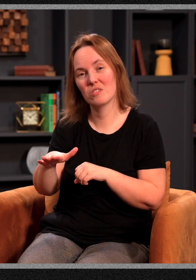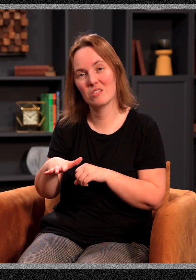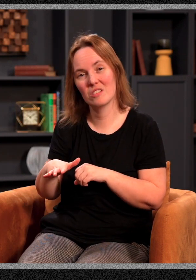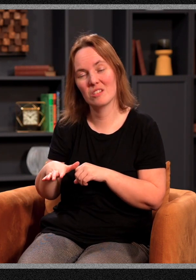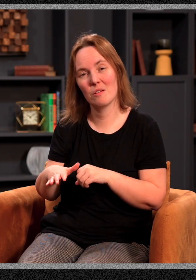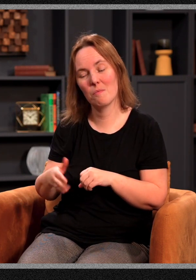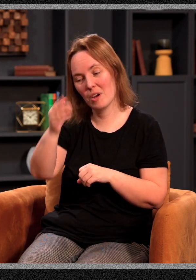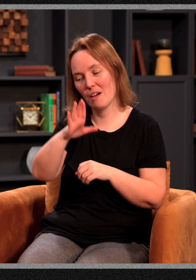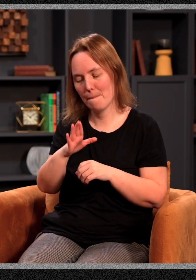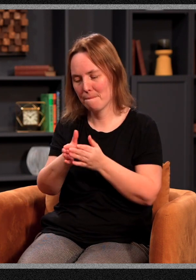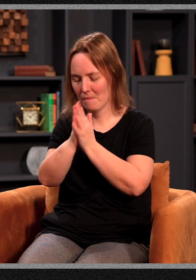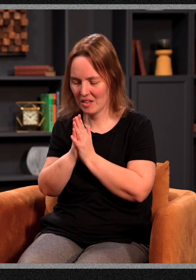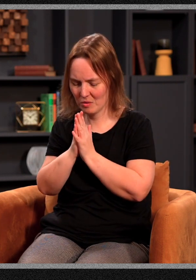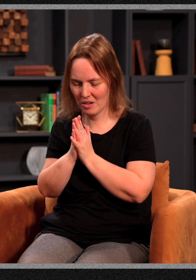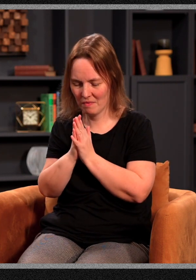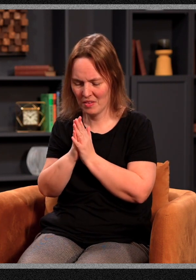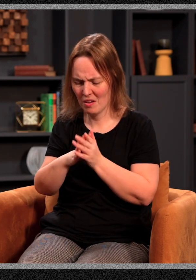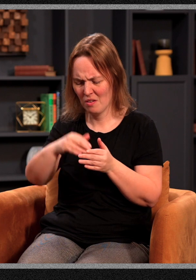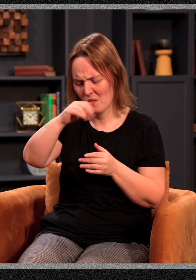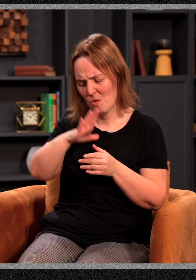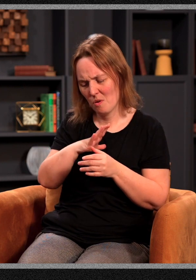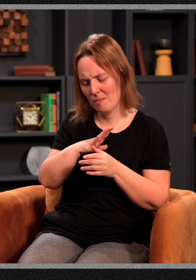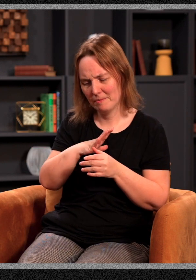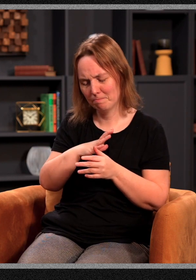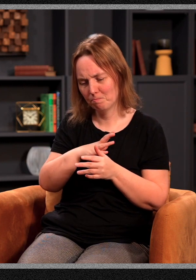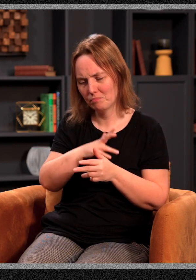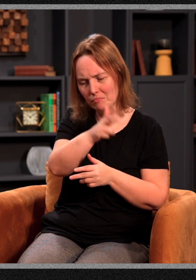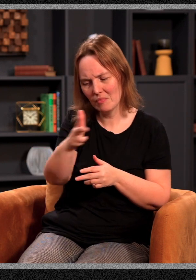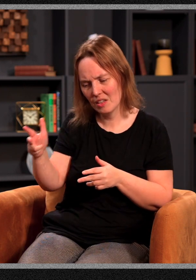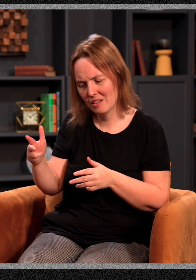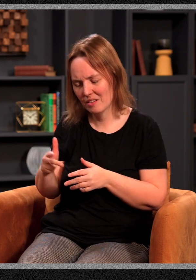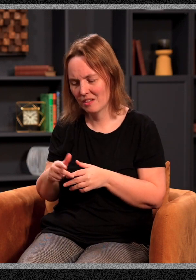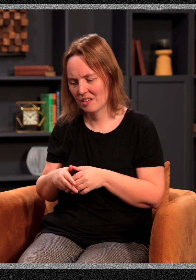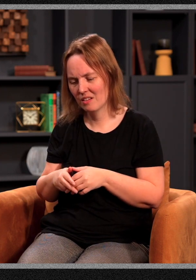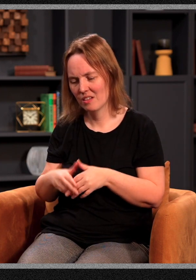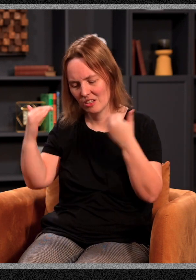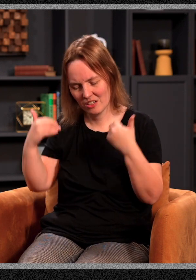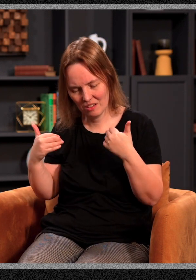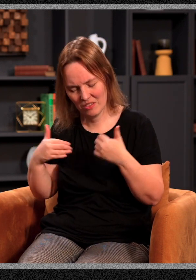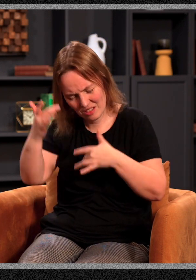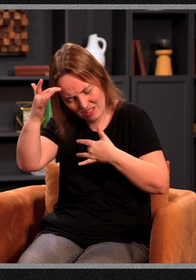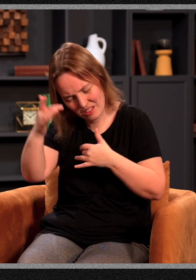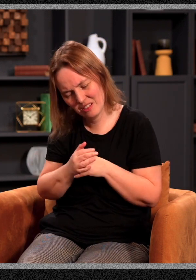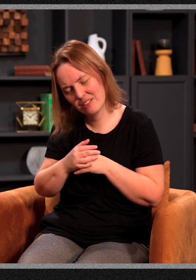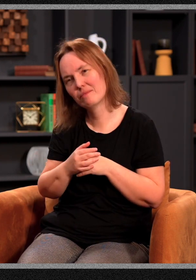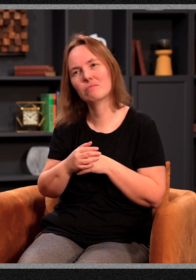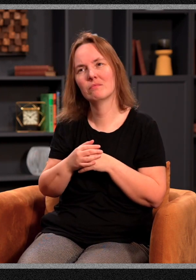I remember praying for a lady a little while ago in a parking lot and she had an obvious physical ailment there and she didn't know, I should